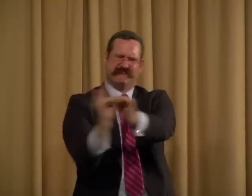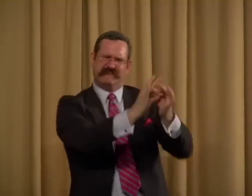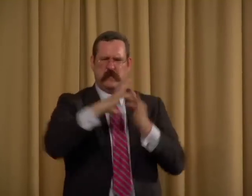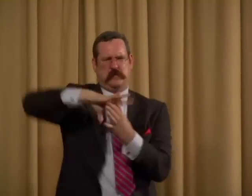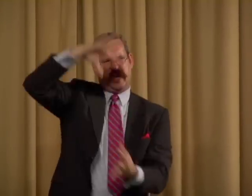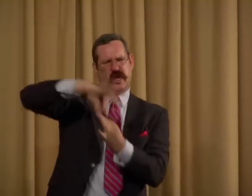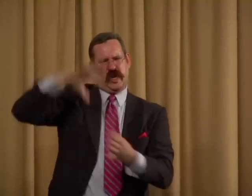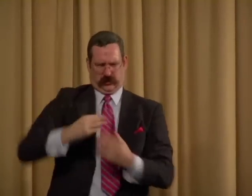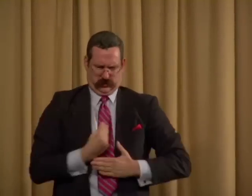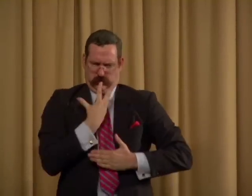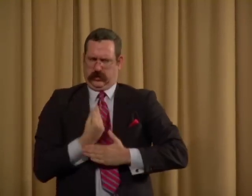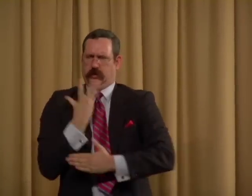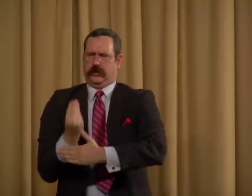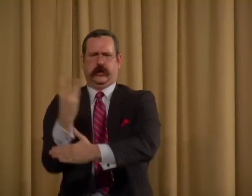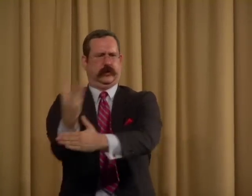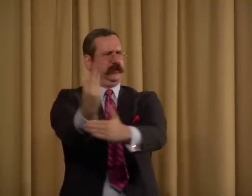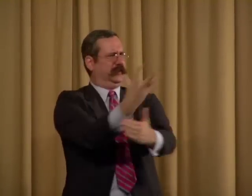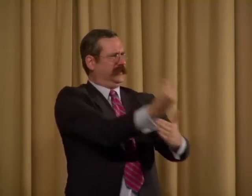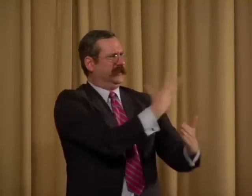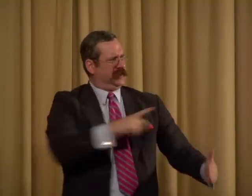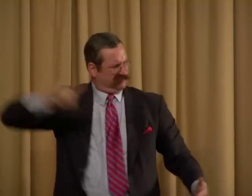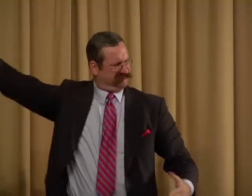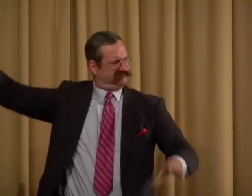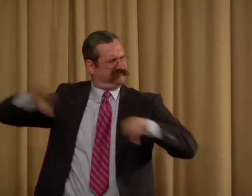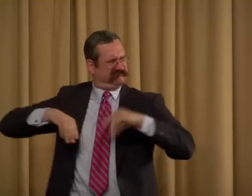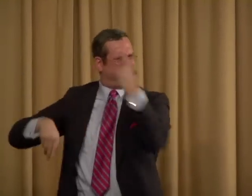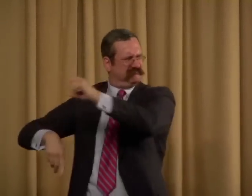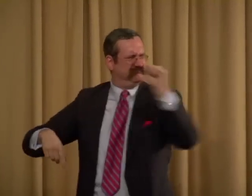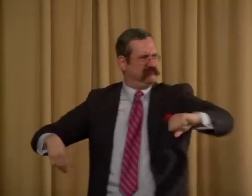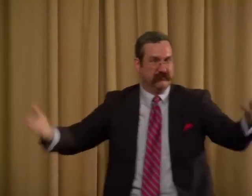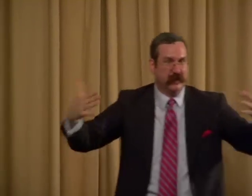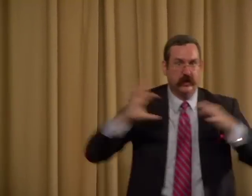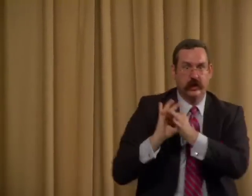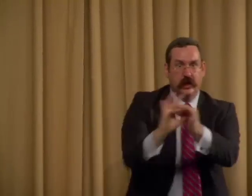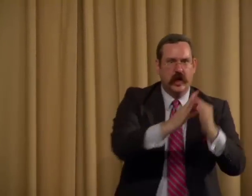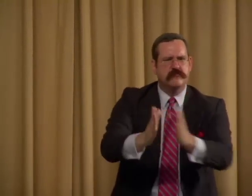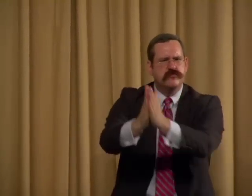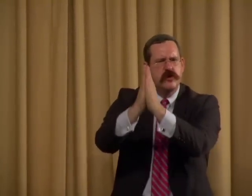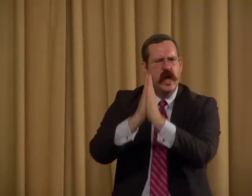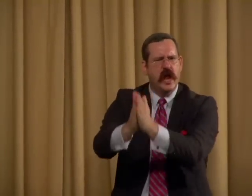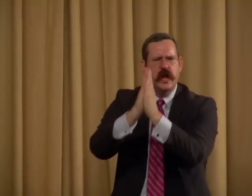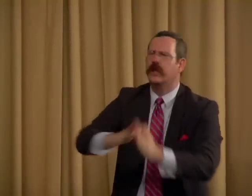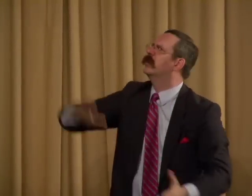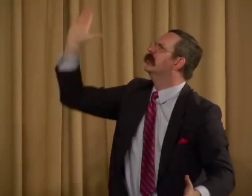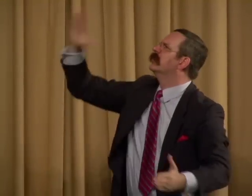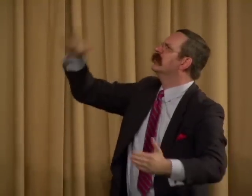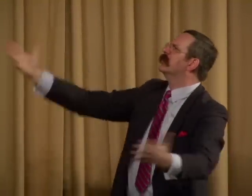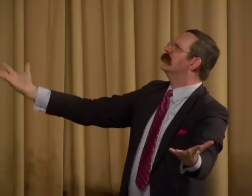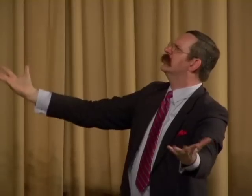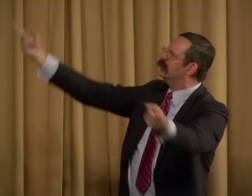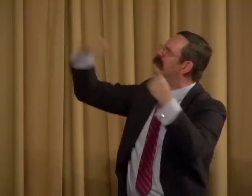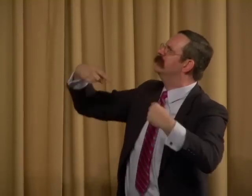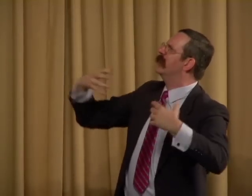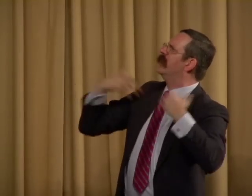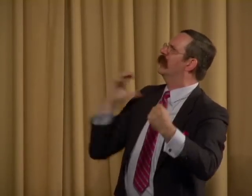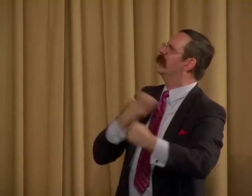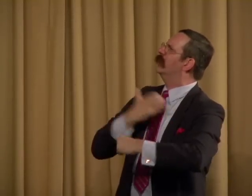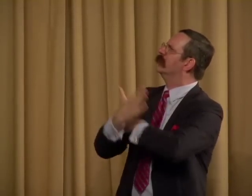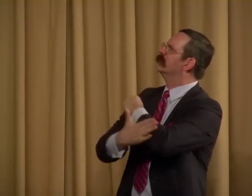and we unite in spirit, ignite that fire within our soul, and